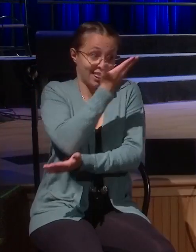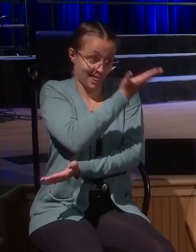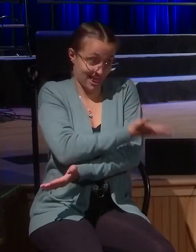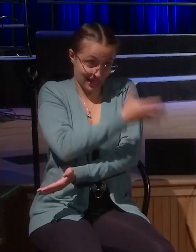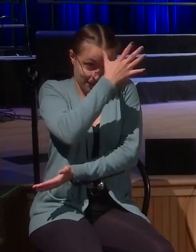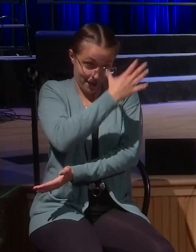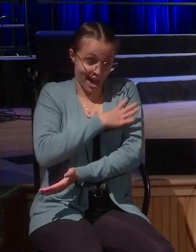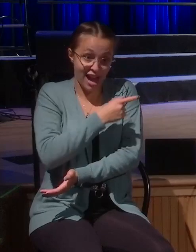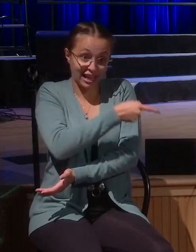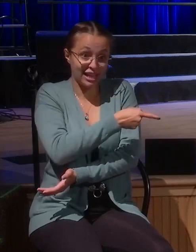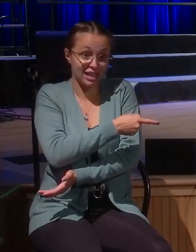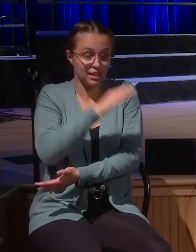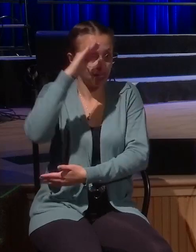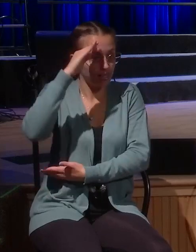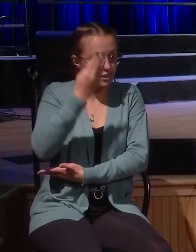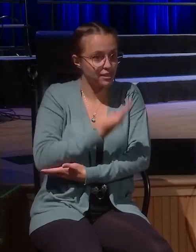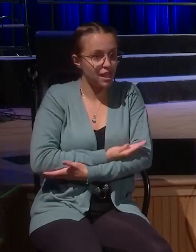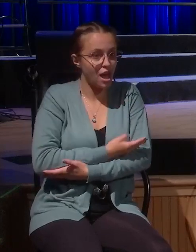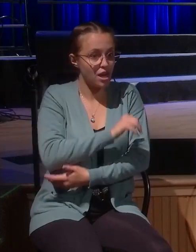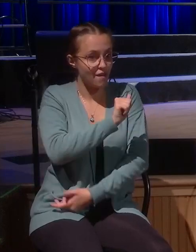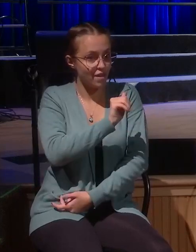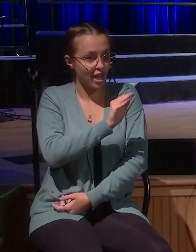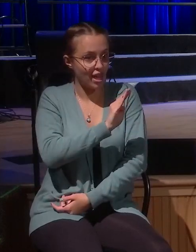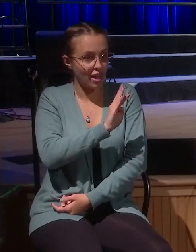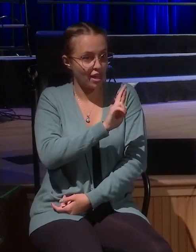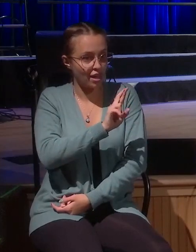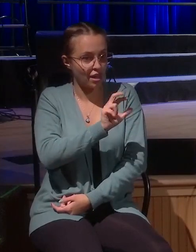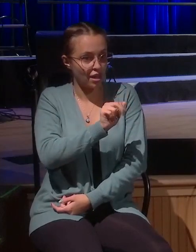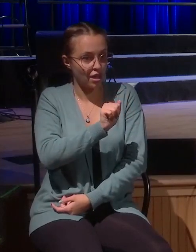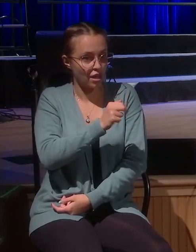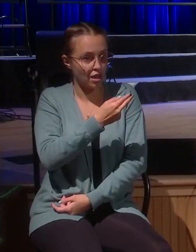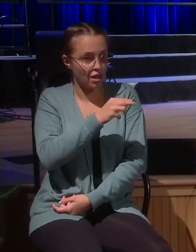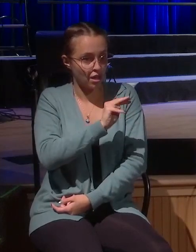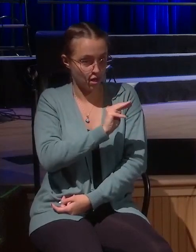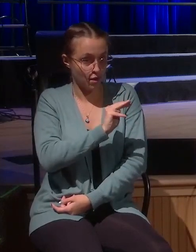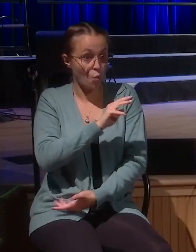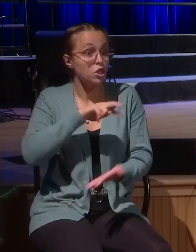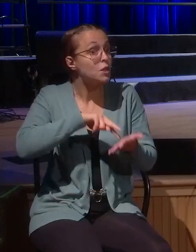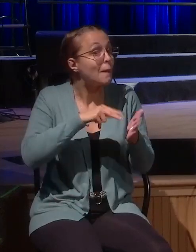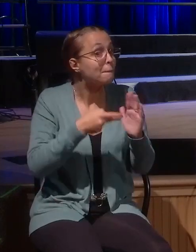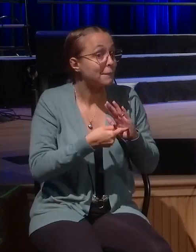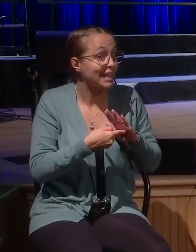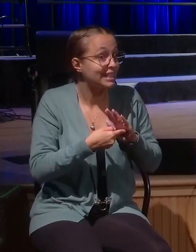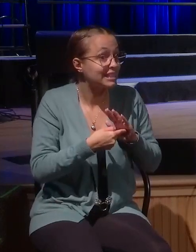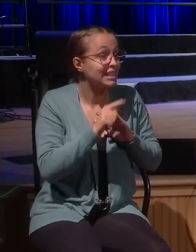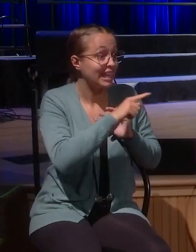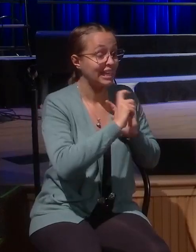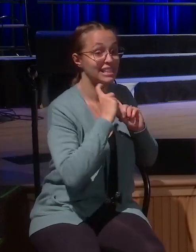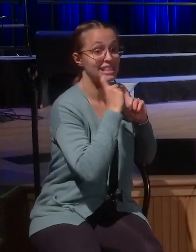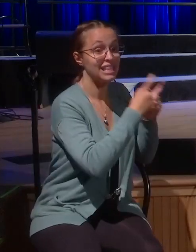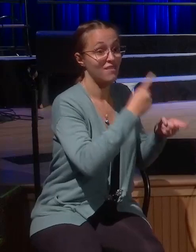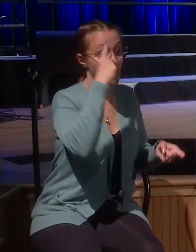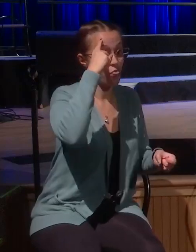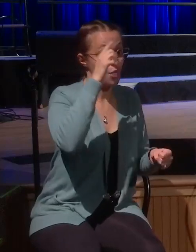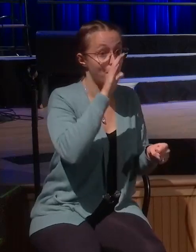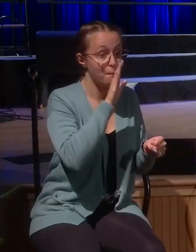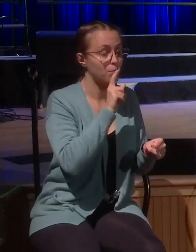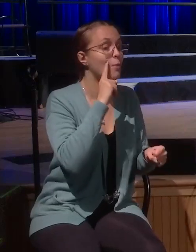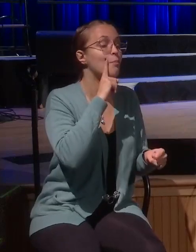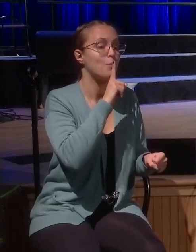or a son of Abraham, which means that he also is due the promise of Abraham, which is to say he's a child of God now. This is a man that's